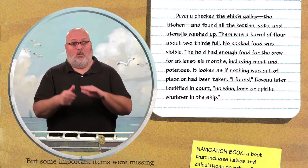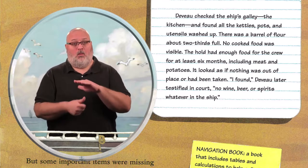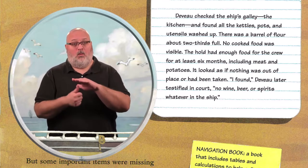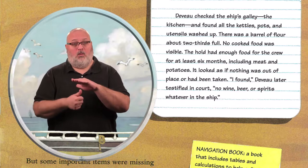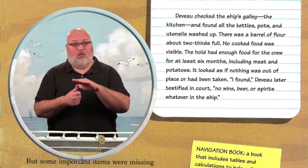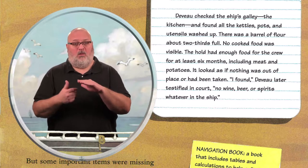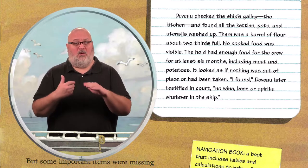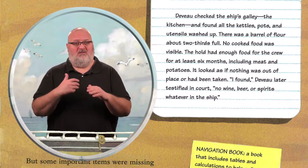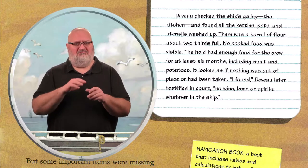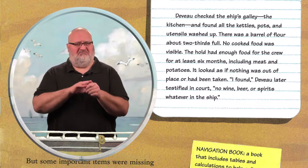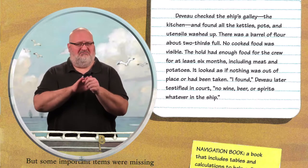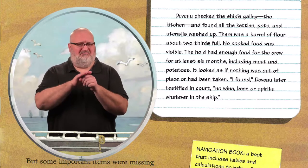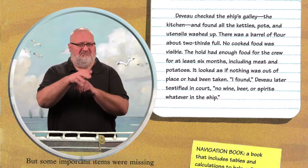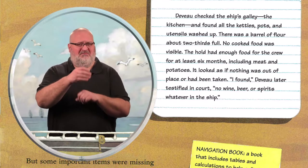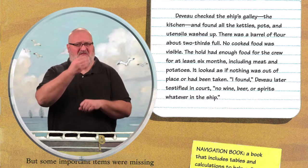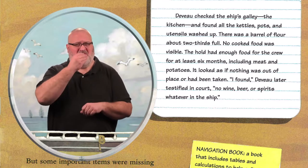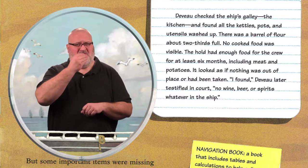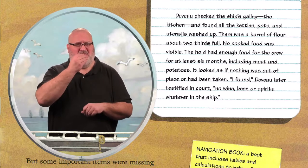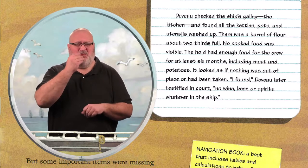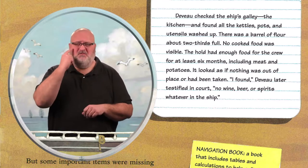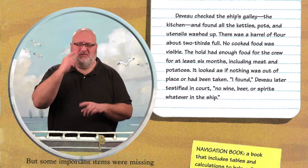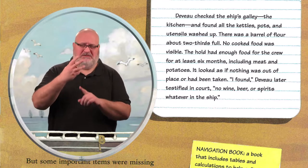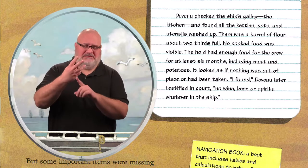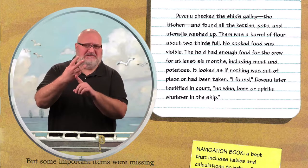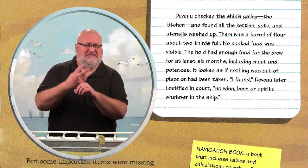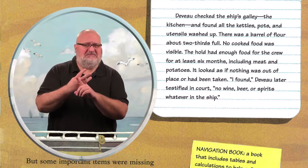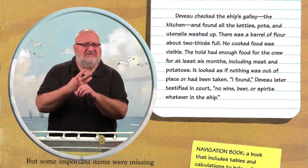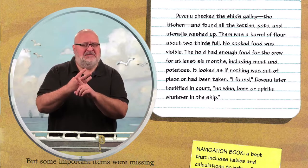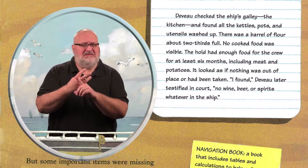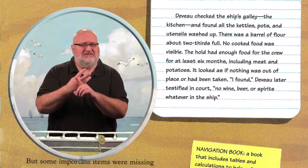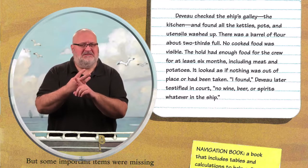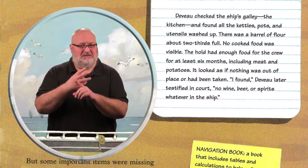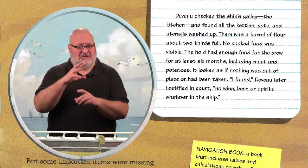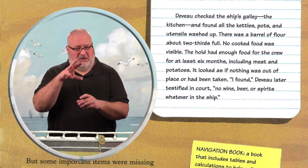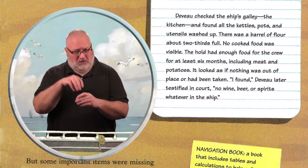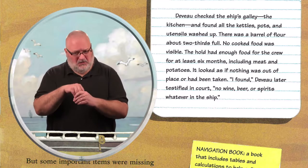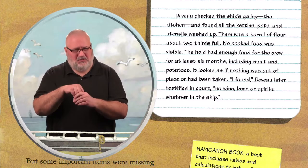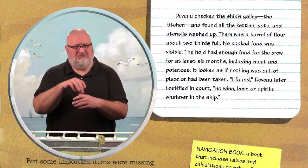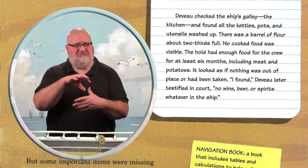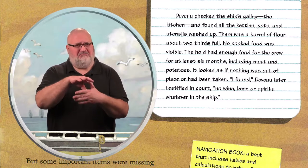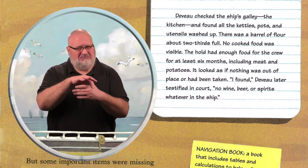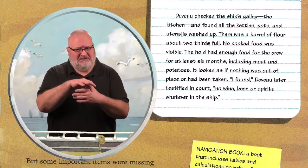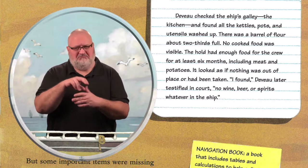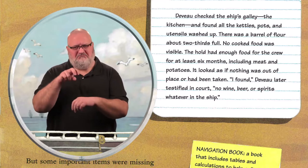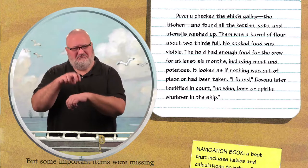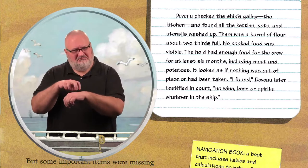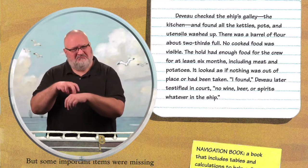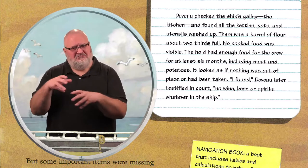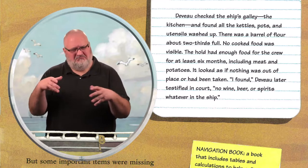The hold had enough food for the crew for at least six months, including meat and potatoes.